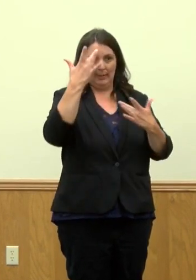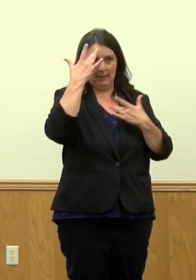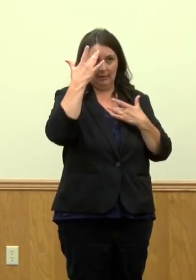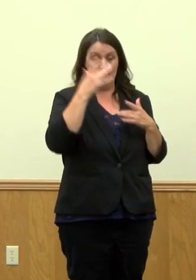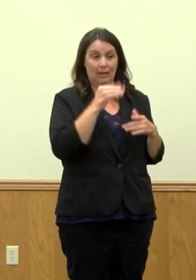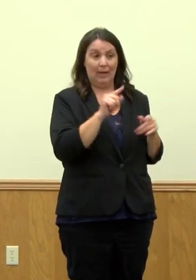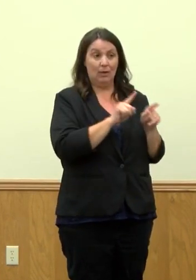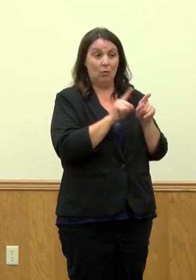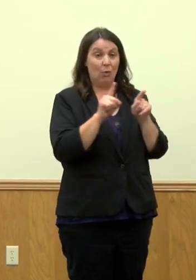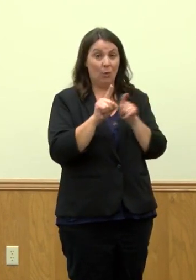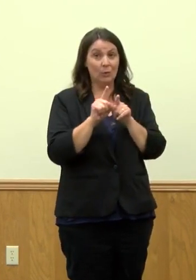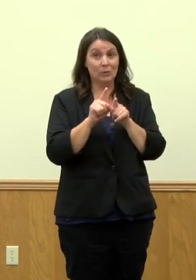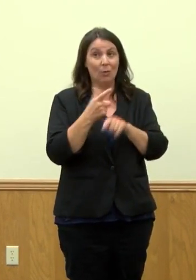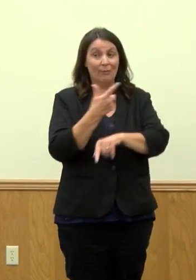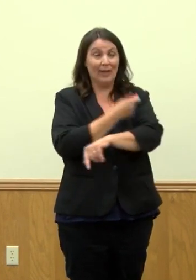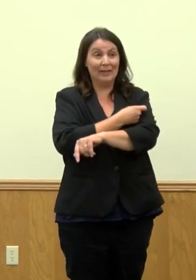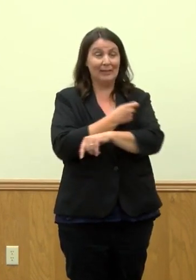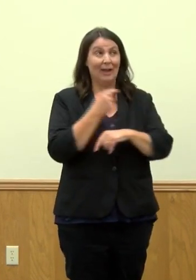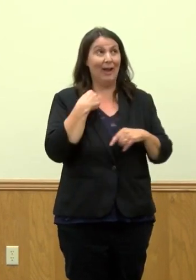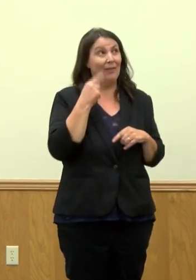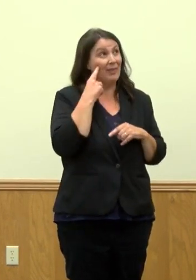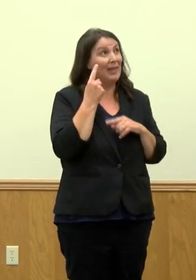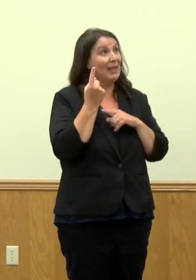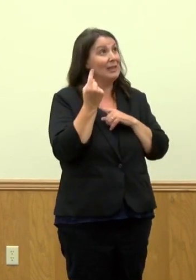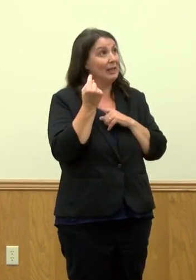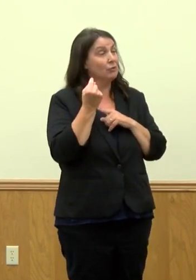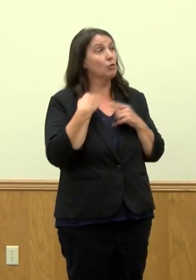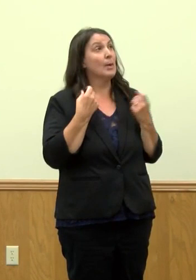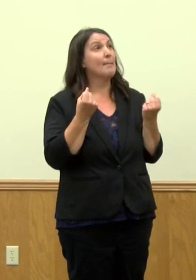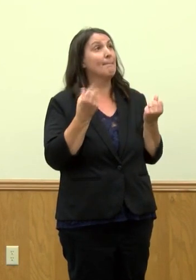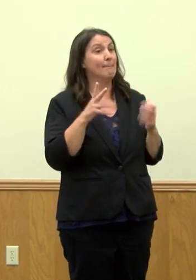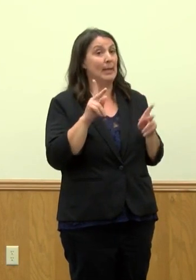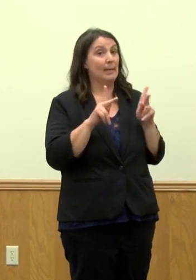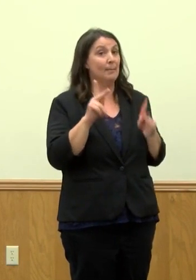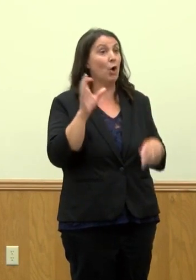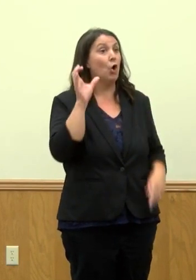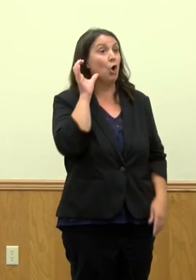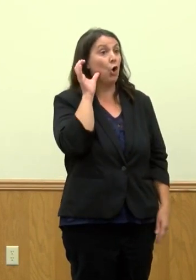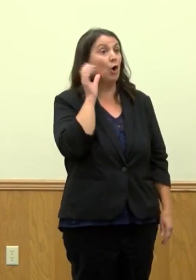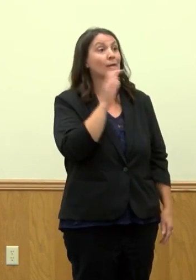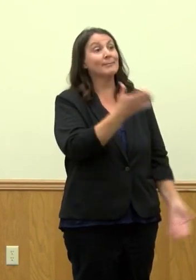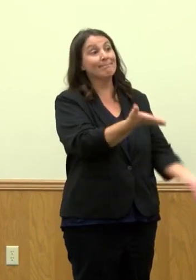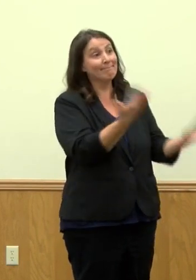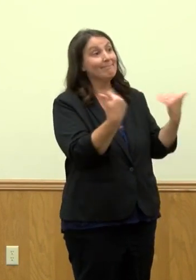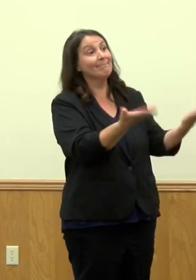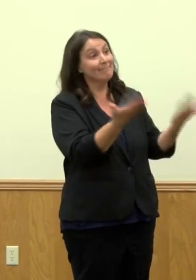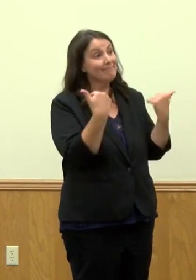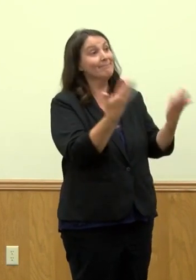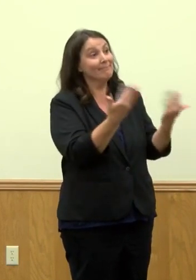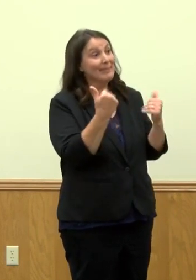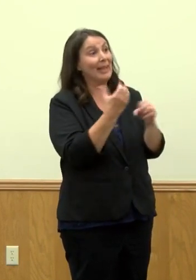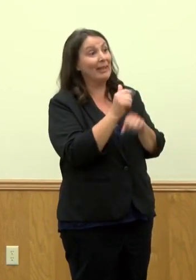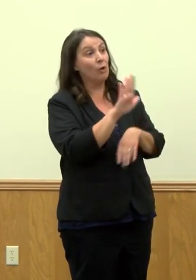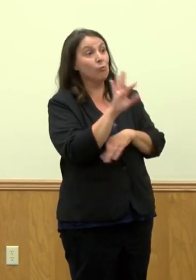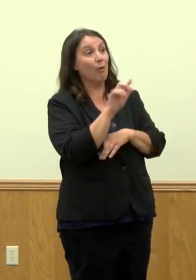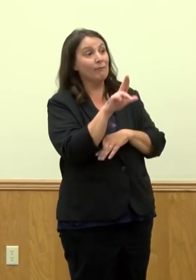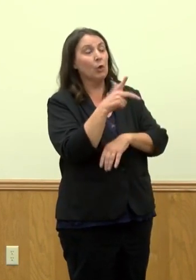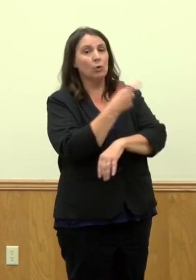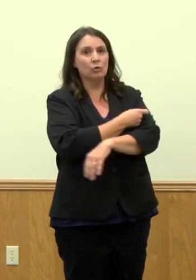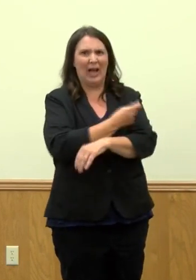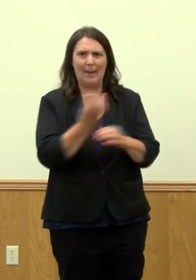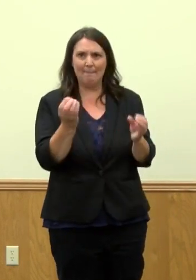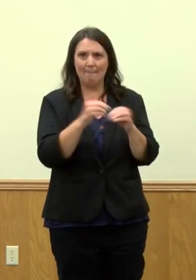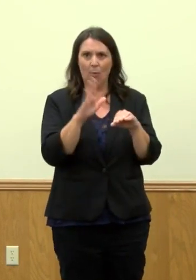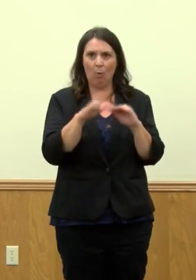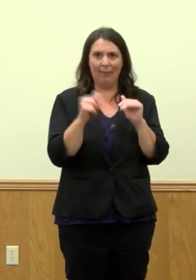vaccinations. I think last year we had a lot of people heard the call and got their flu vaccine, more than usual, and we saw